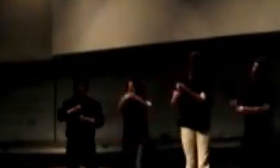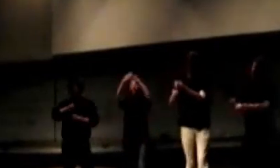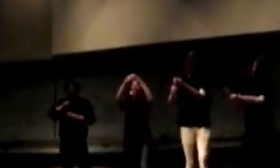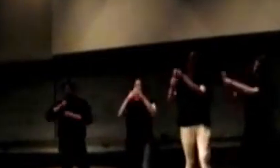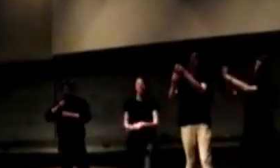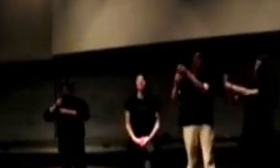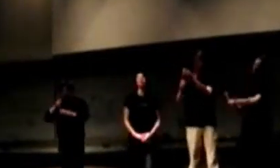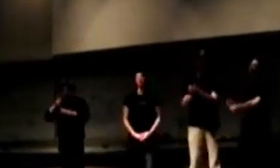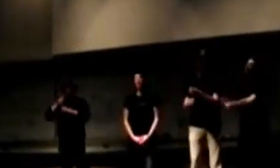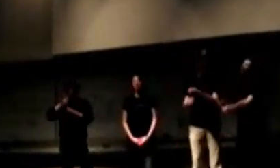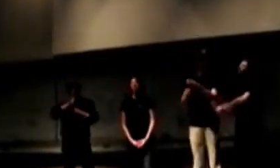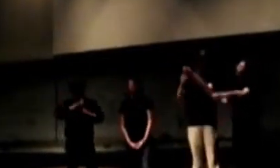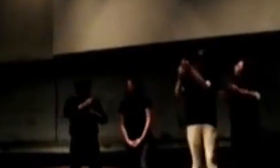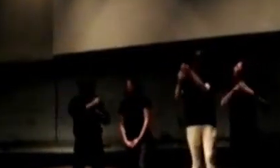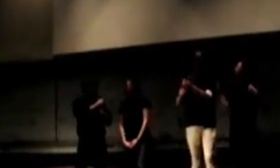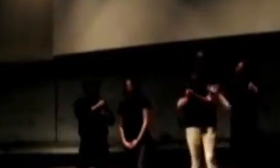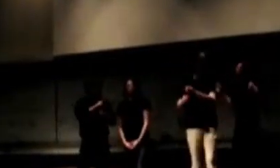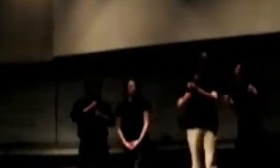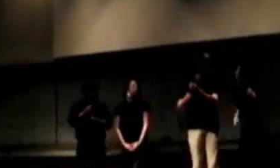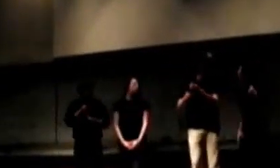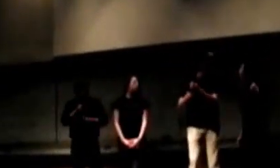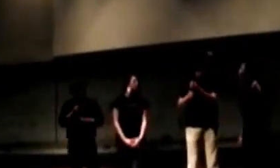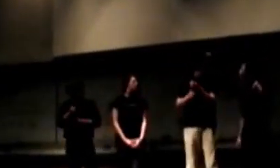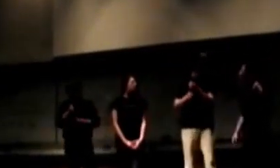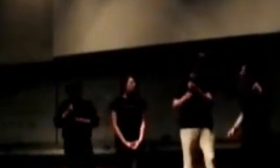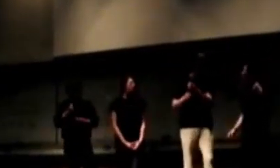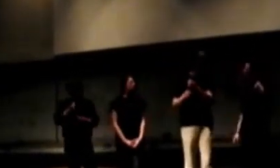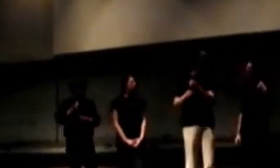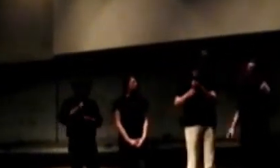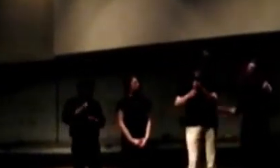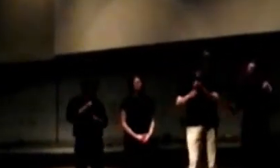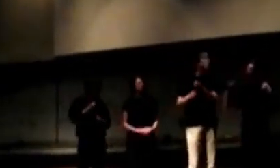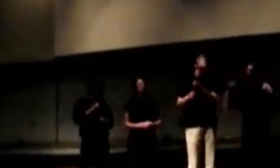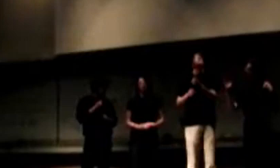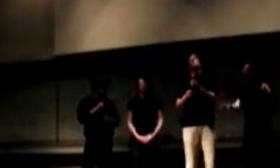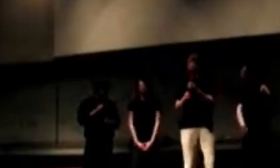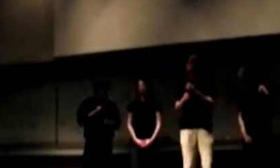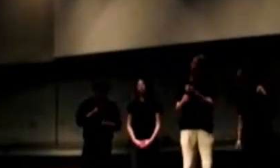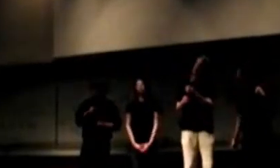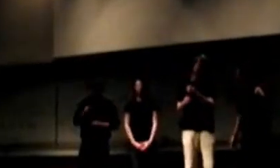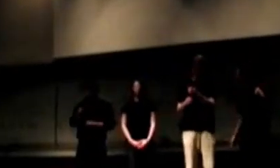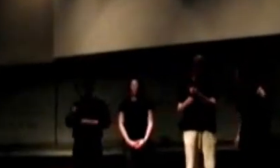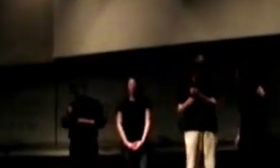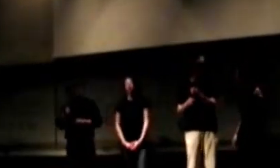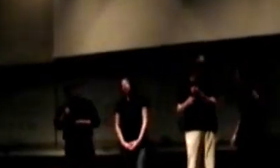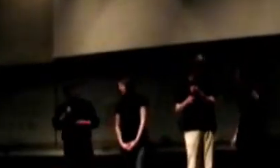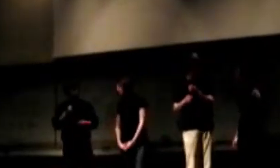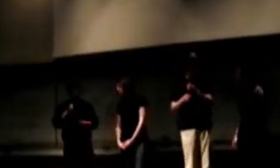Save our fish! You know, it's just terrible what the company's been doing. Don't be polluting their brains out of the river.